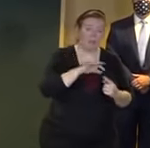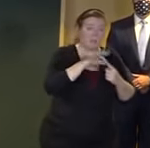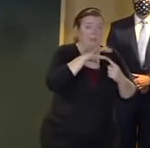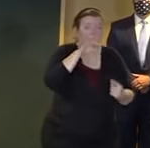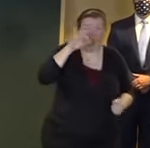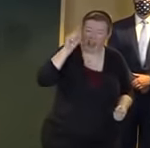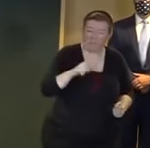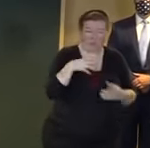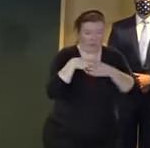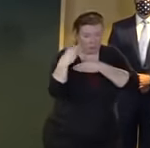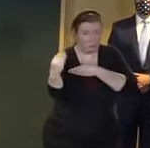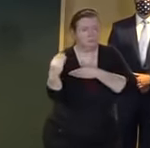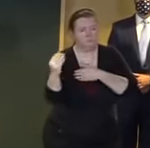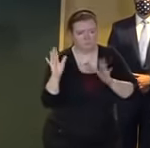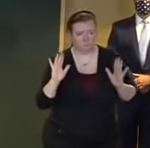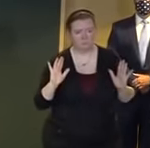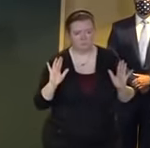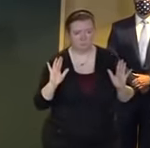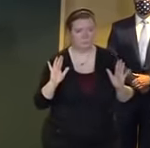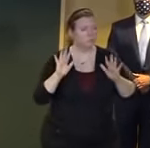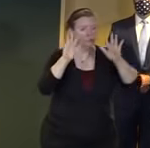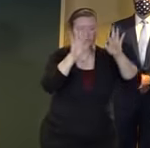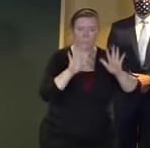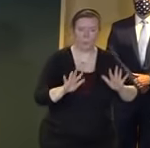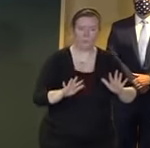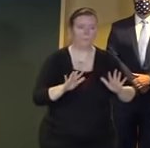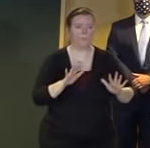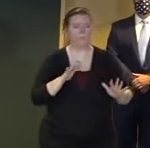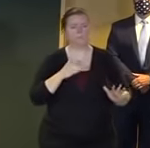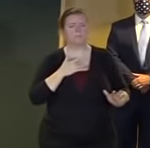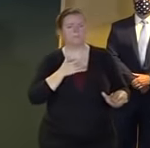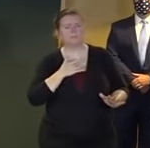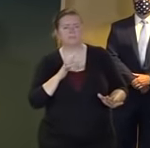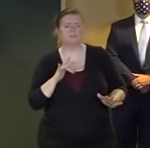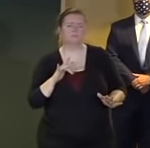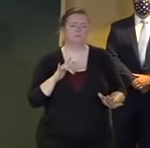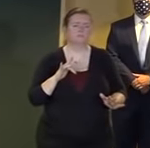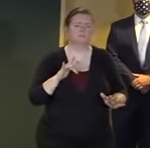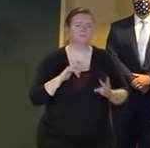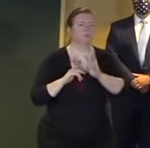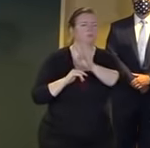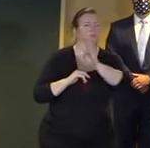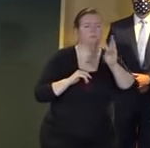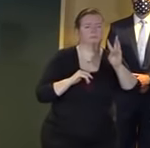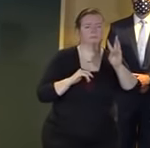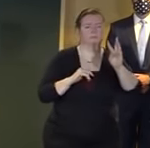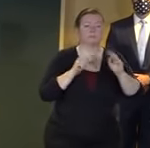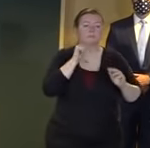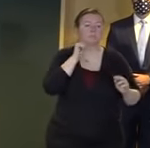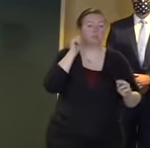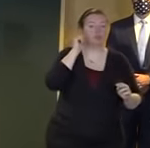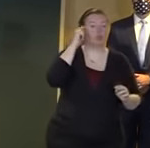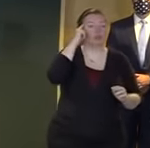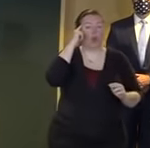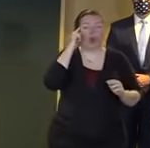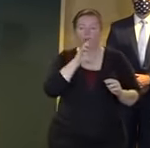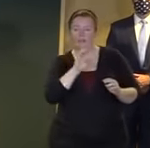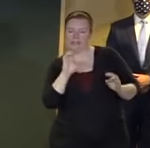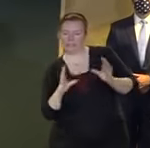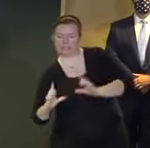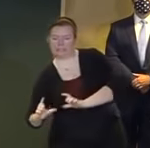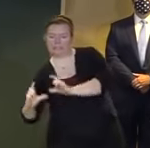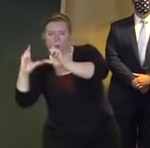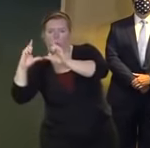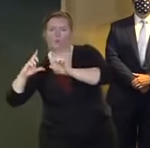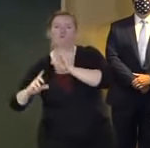the storm is tracking a little bit west of where we probably would have guessed it would have been yesterday which means the rain which could